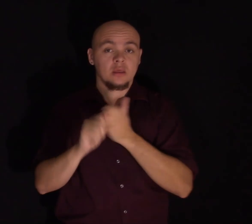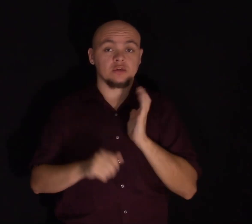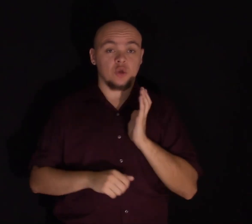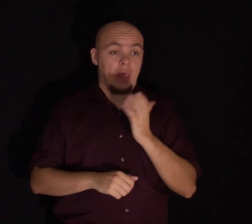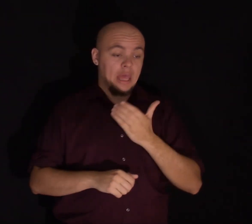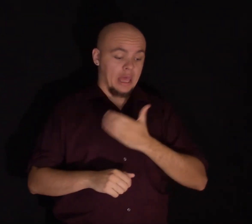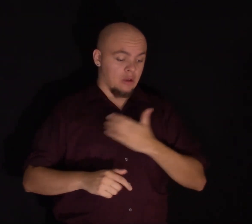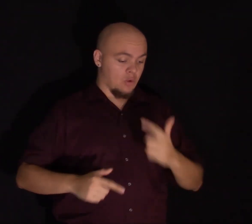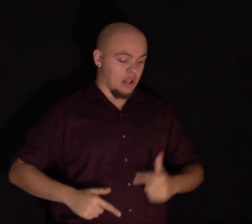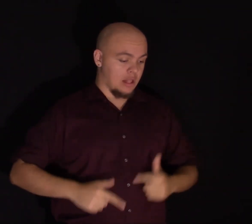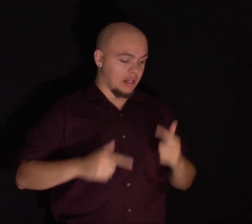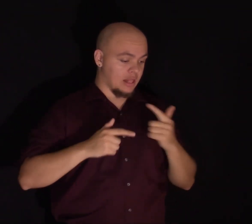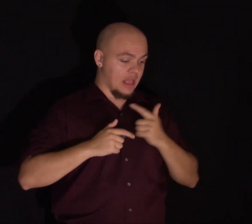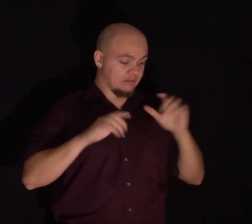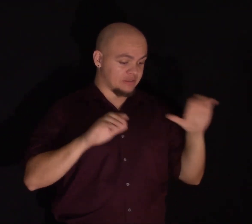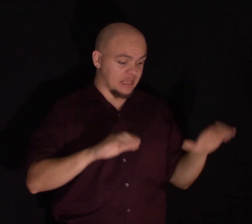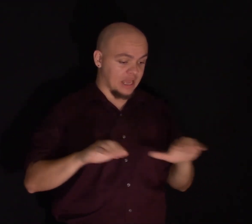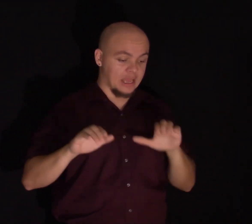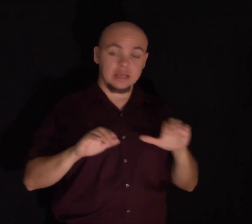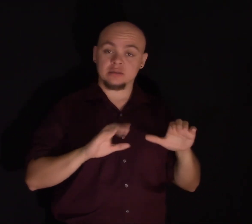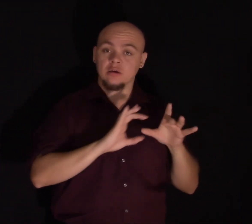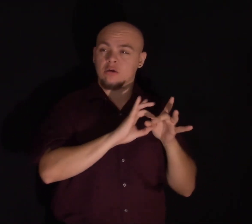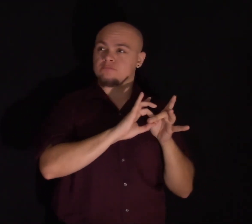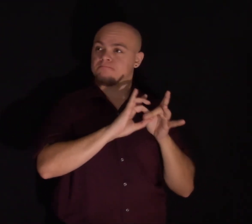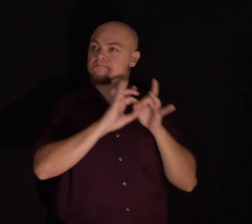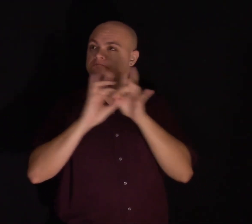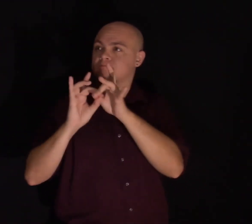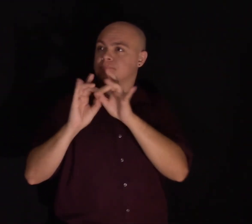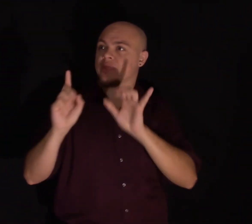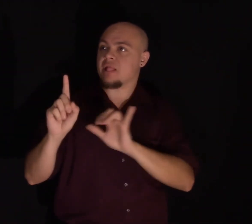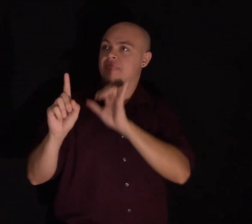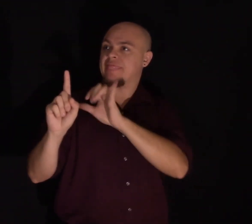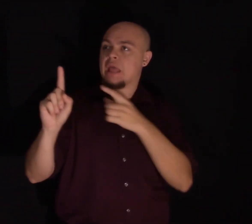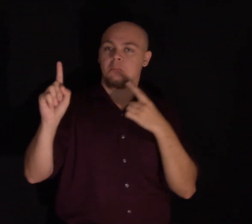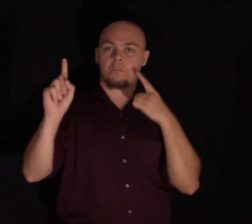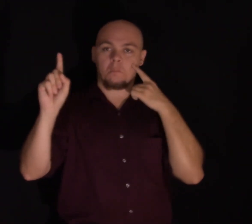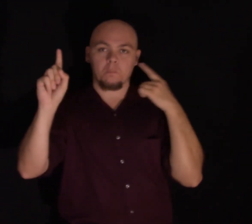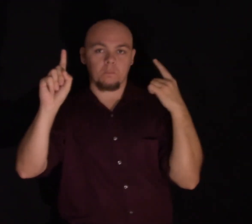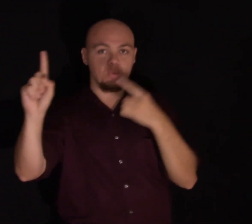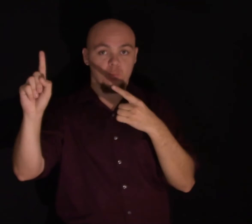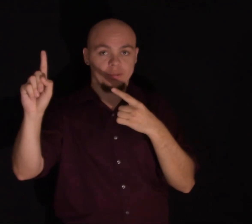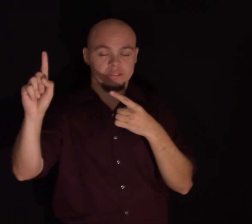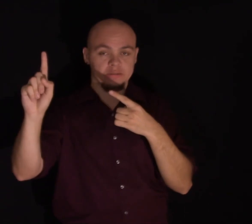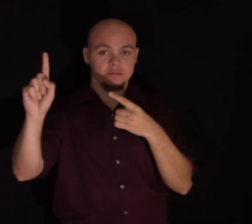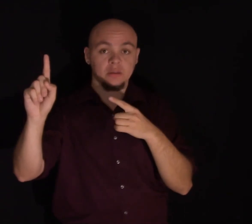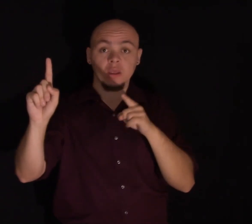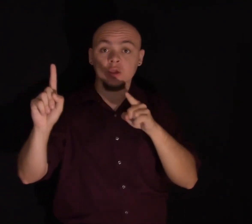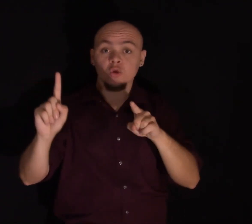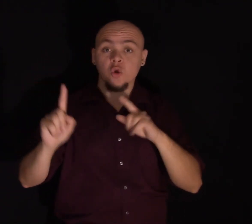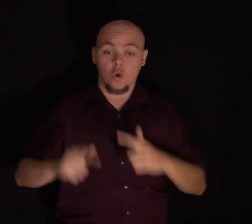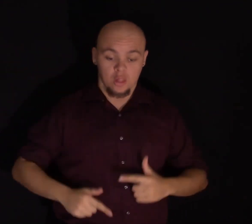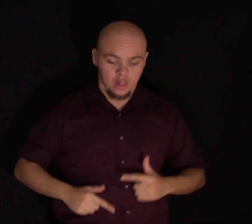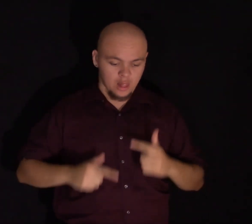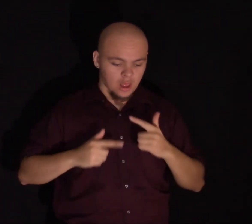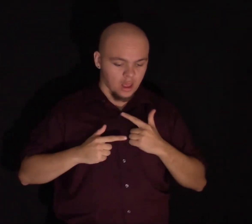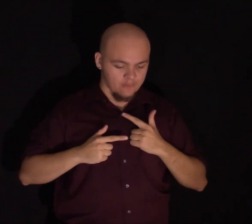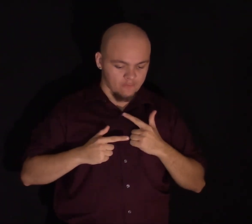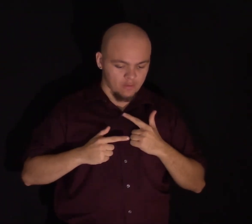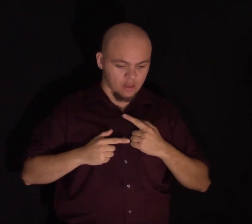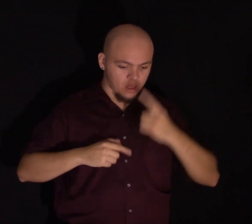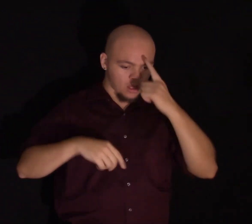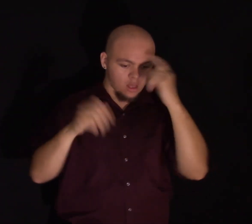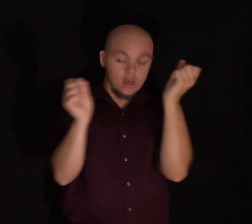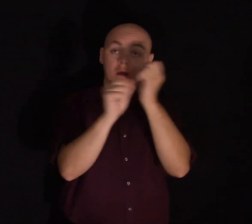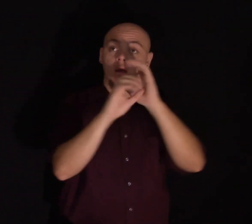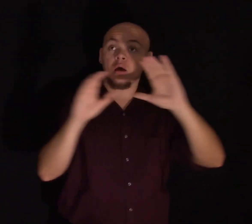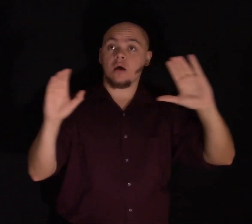lives as belonging to this sense of purpose. Can you envision living your life so that taking out the